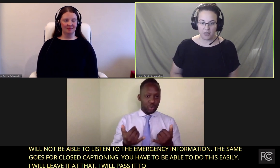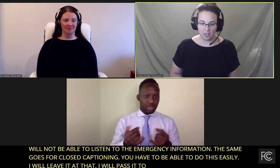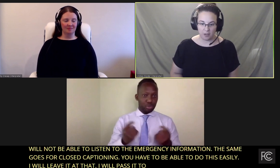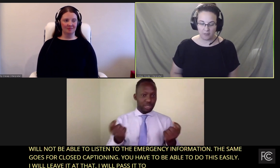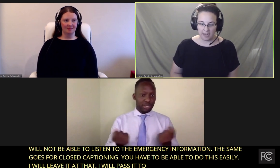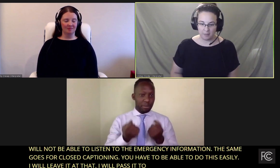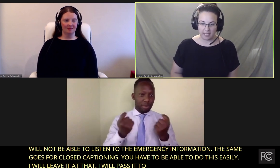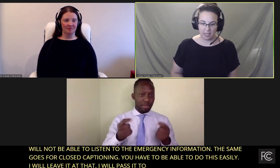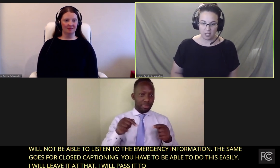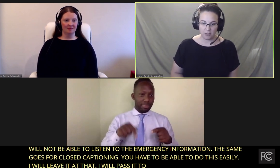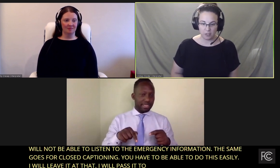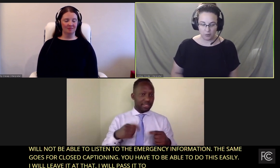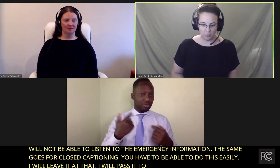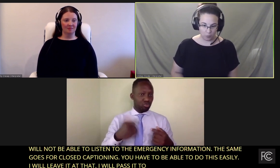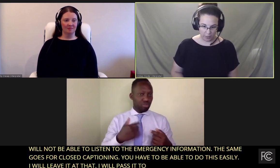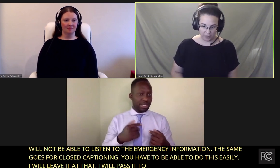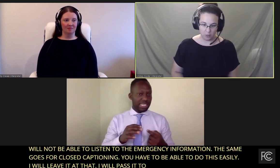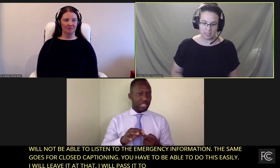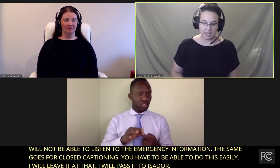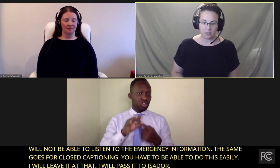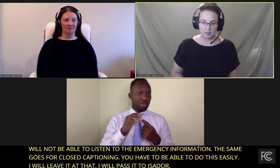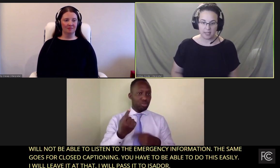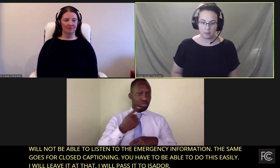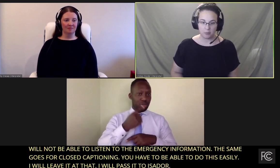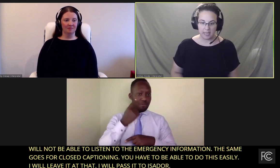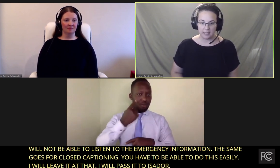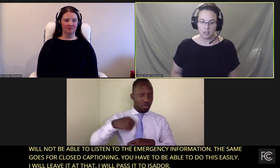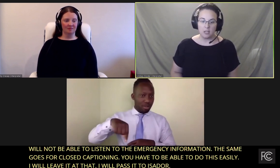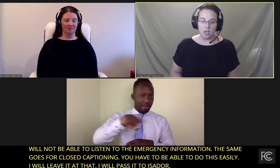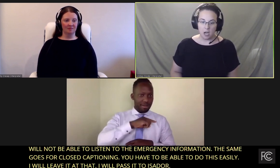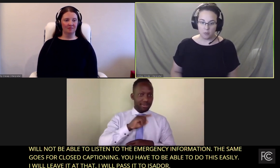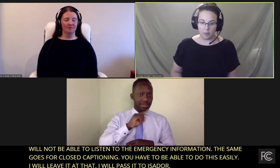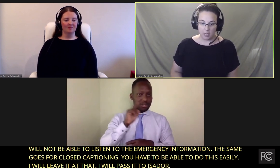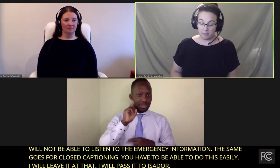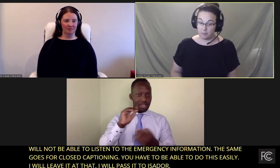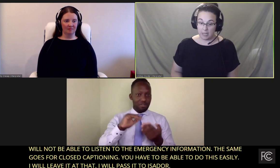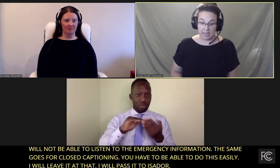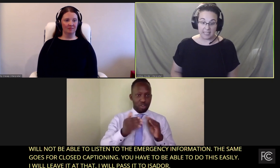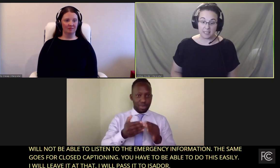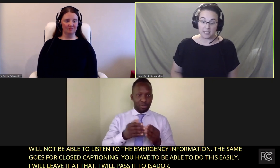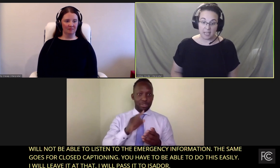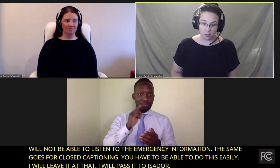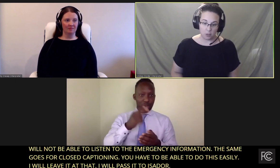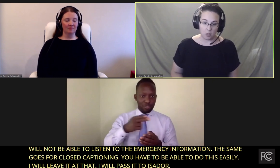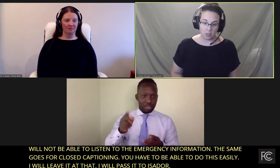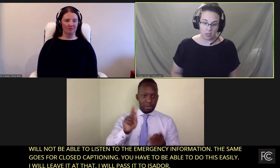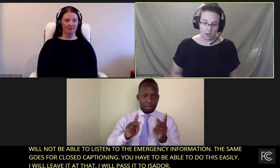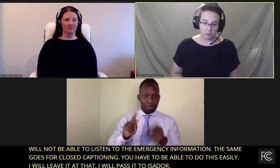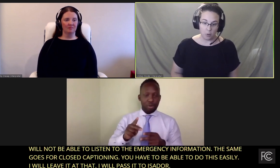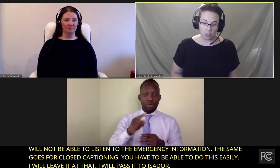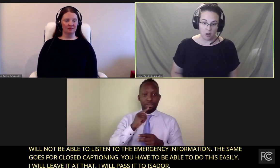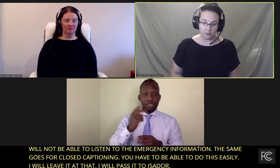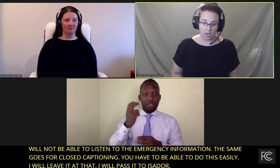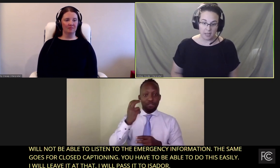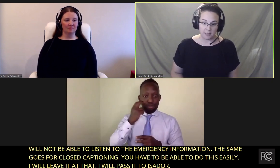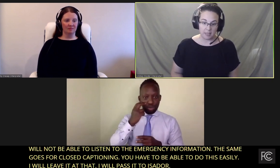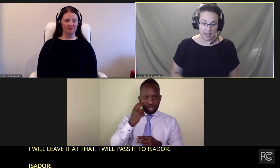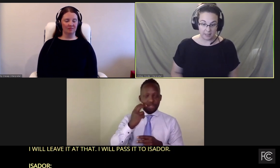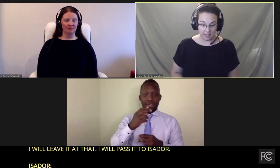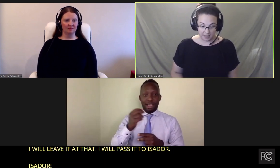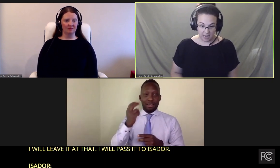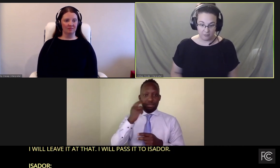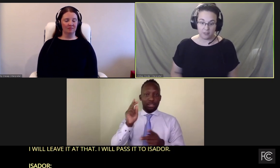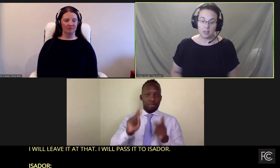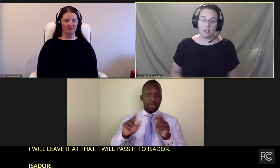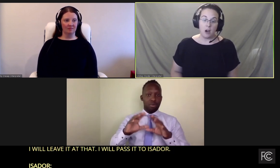Thank you for inviting me here to with you today to celebrate an essential protocol for us